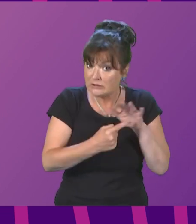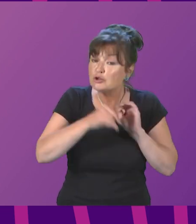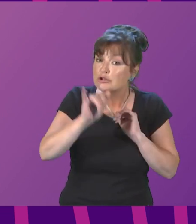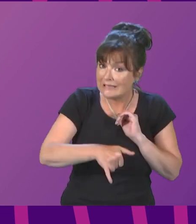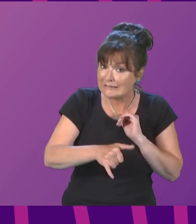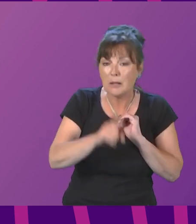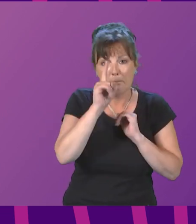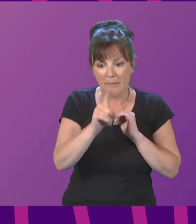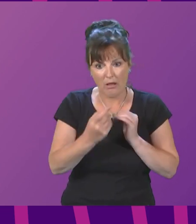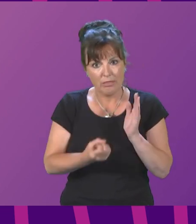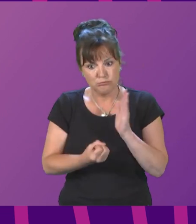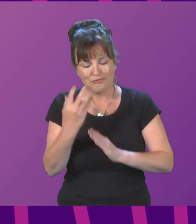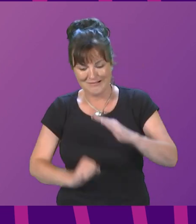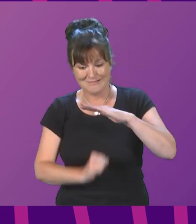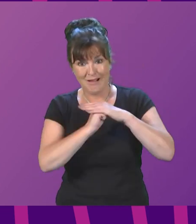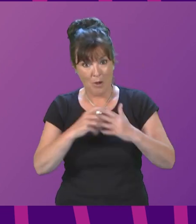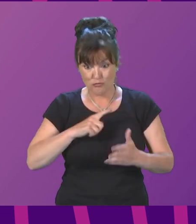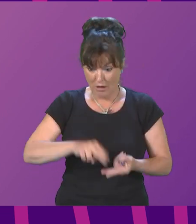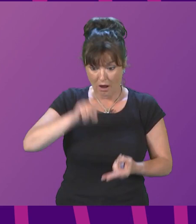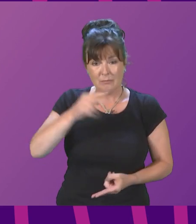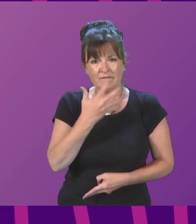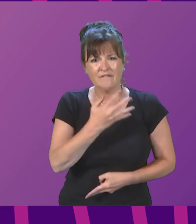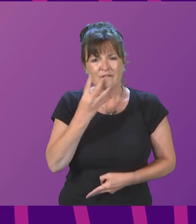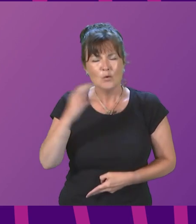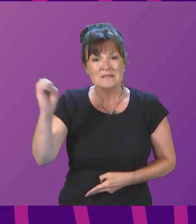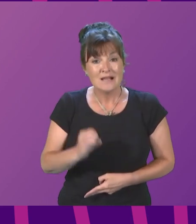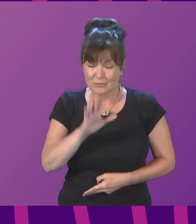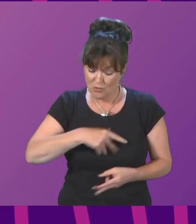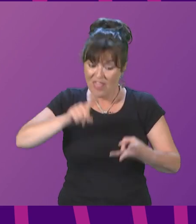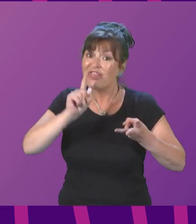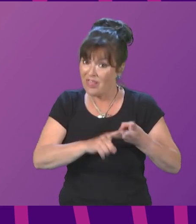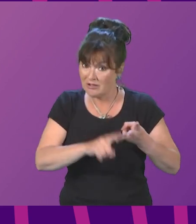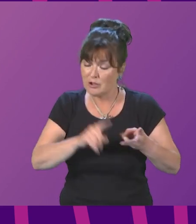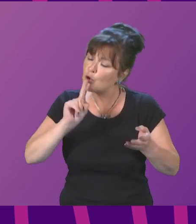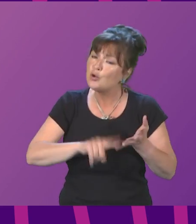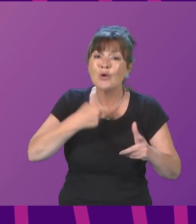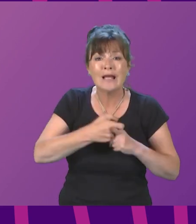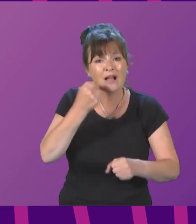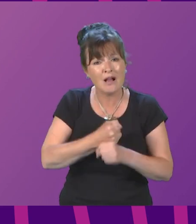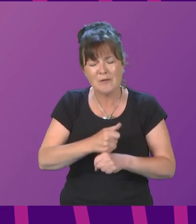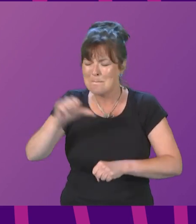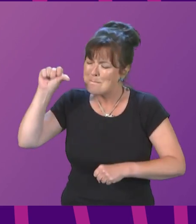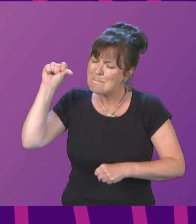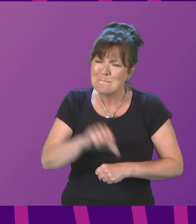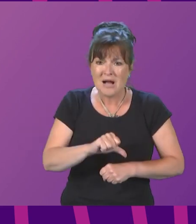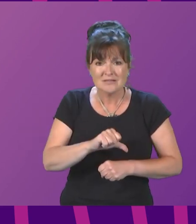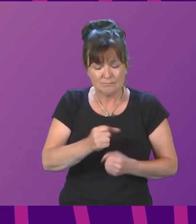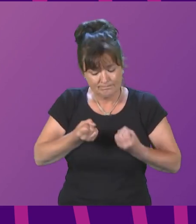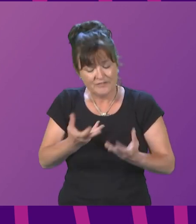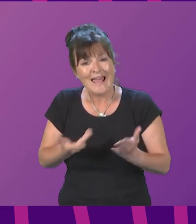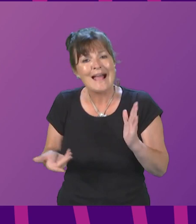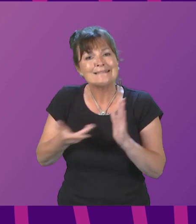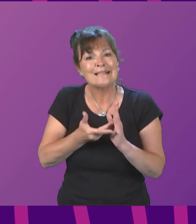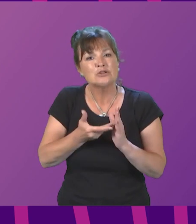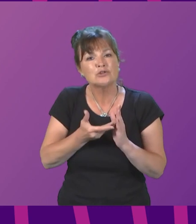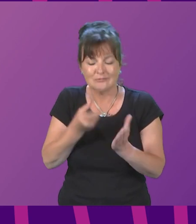already increased by 54%. So, thirdly, the UK Government must target additional cash support to those